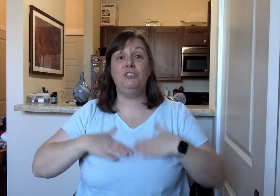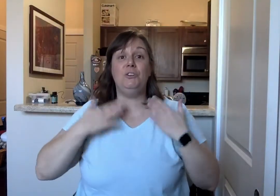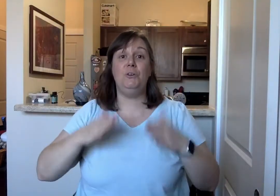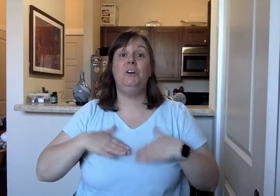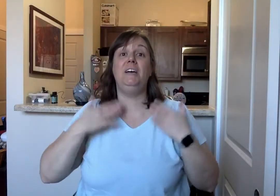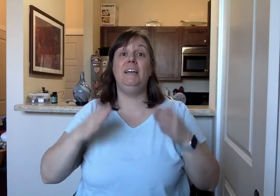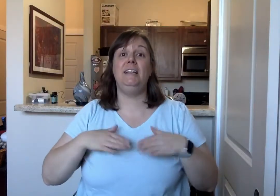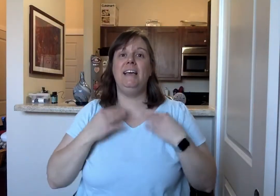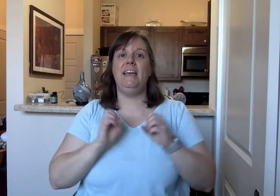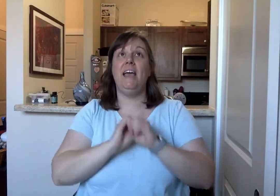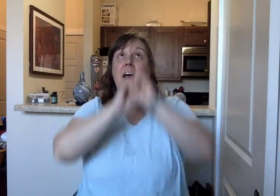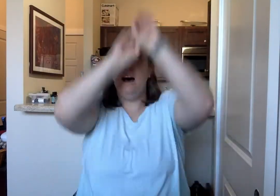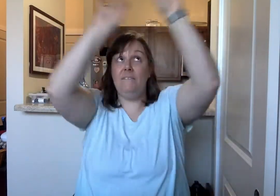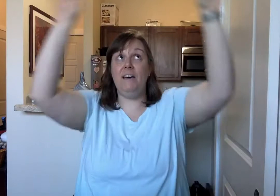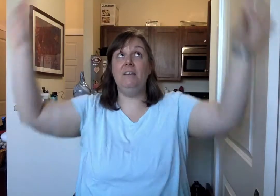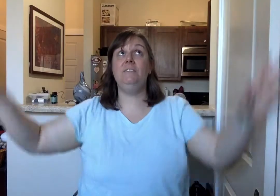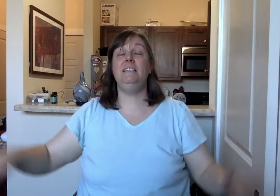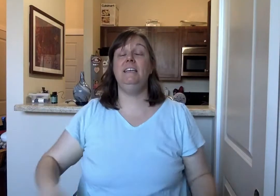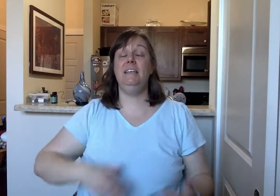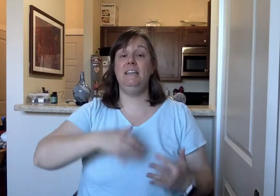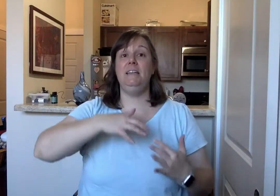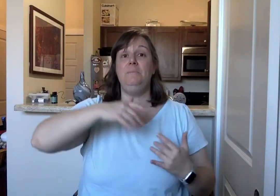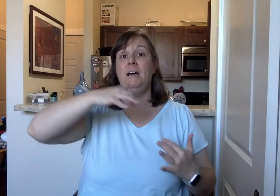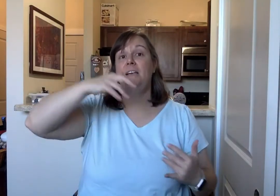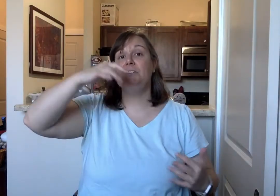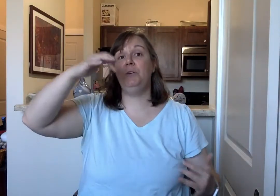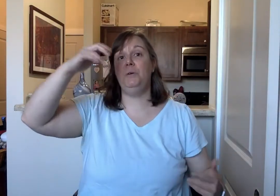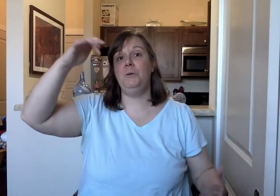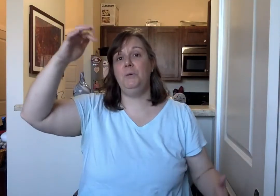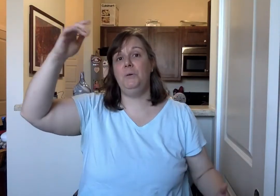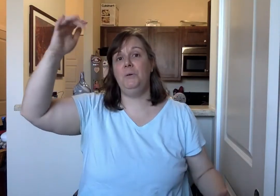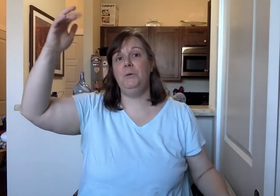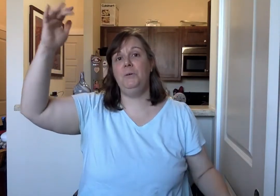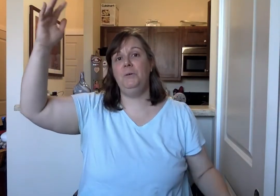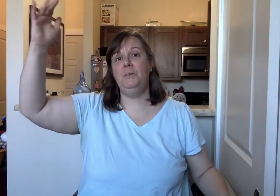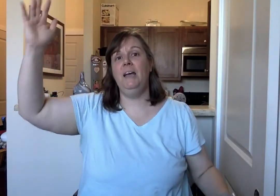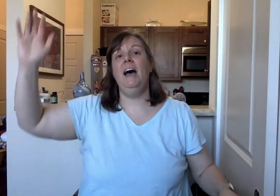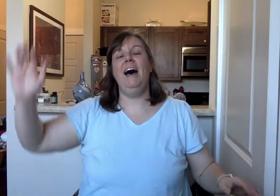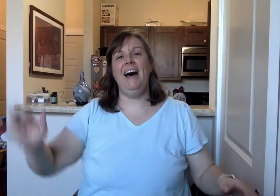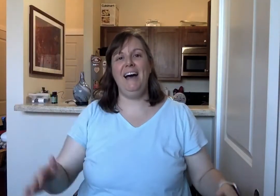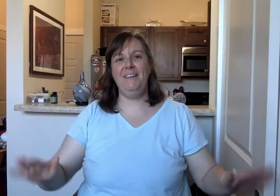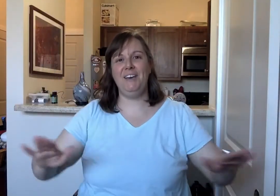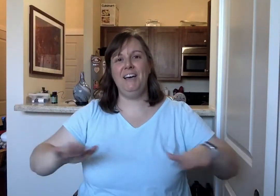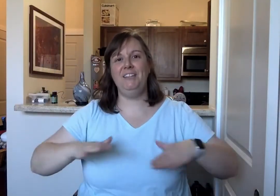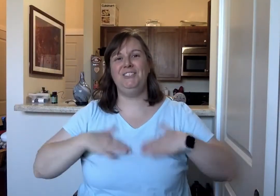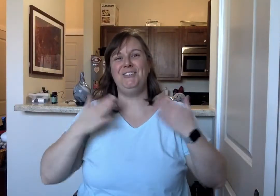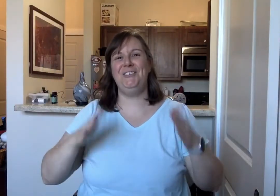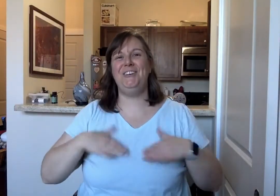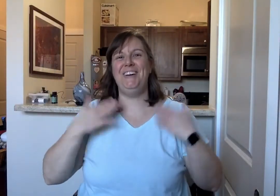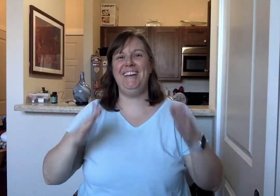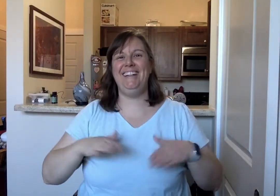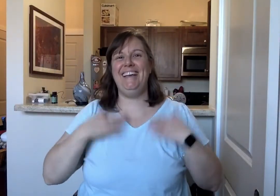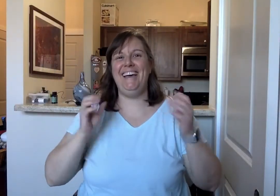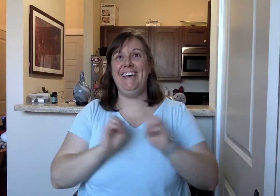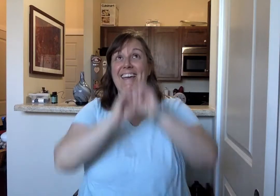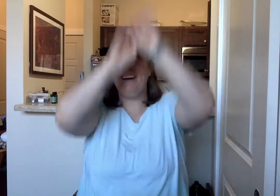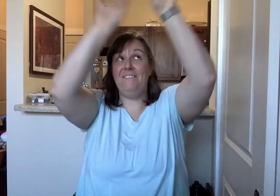joy like a fountain in my soul. I've got joy like a